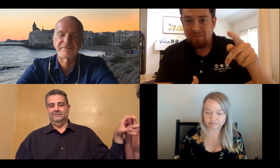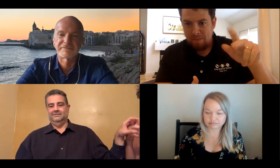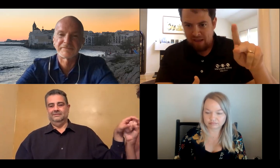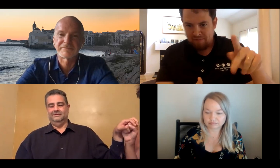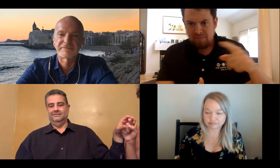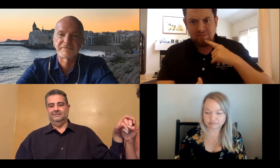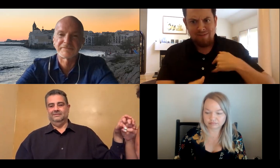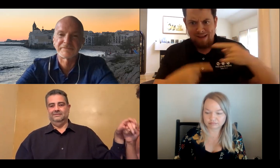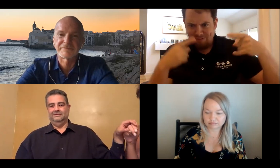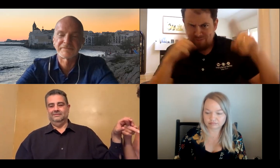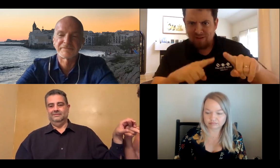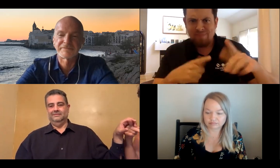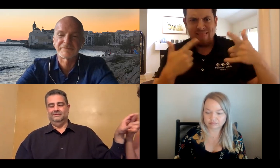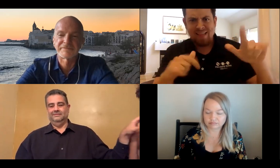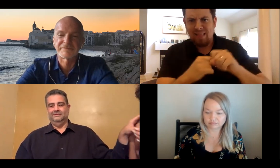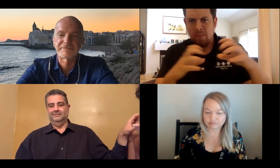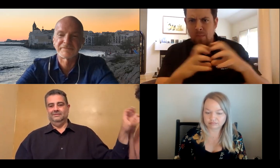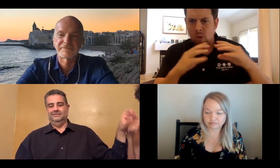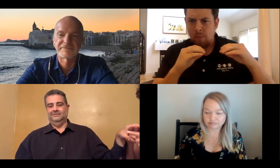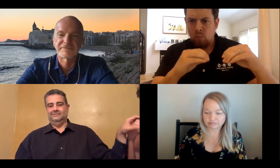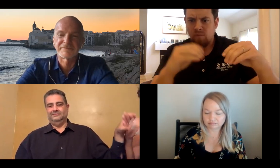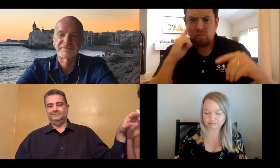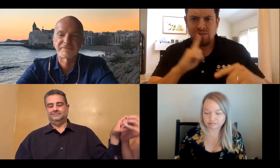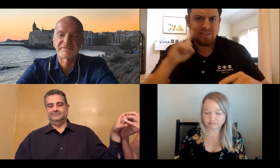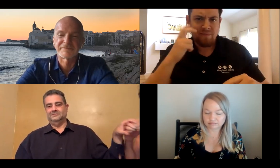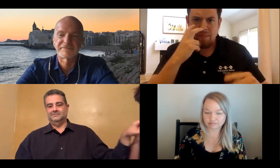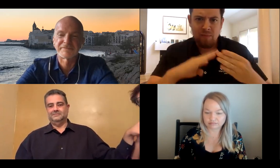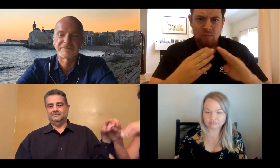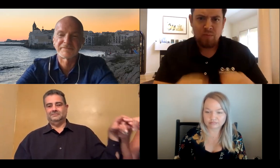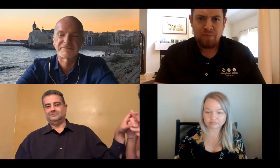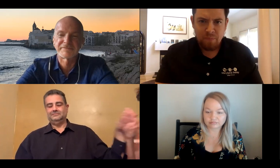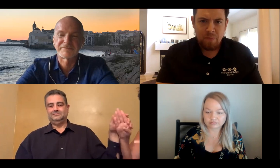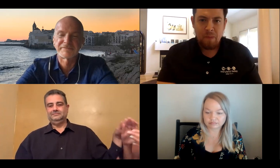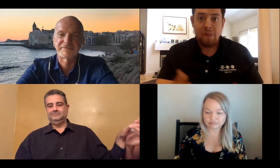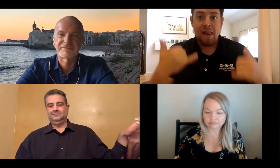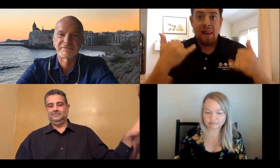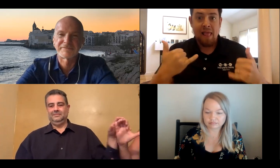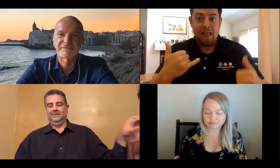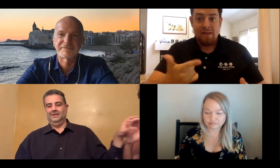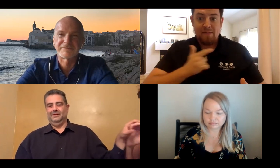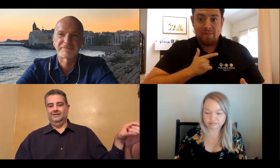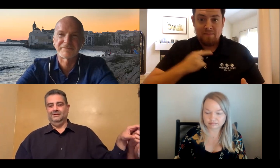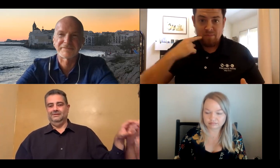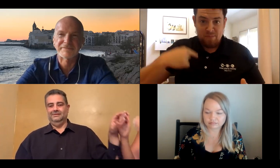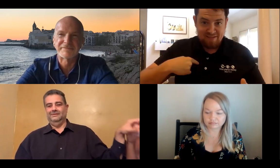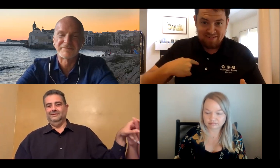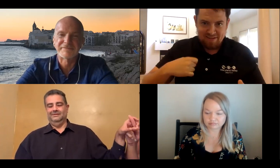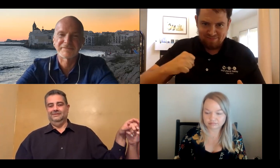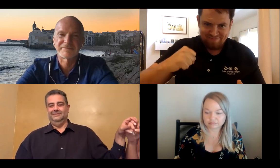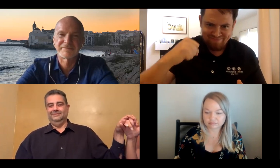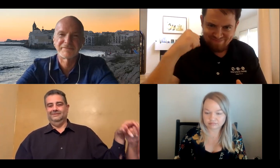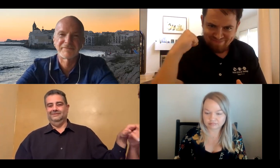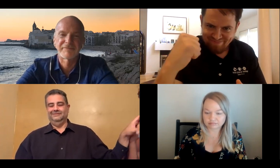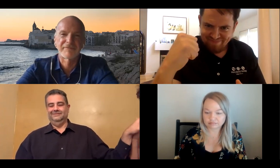Very beneficial. And then from Steve Peck, who said, I agree. Let's get the ball moving for the deaf blind community.